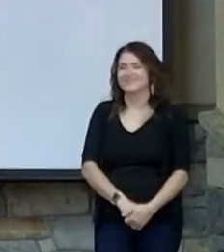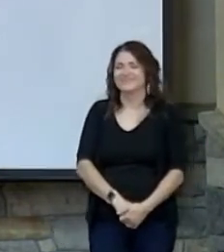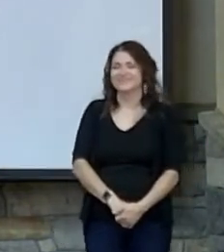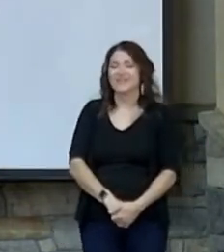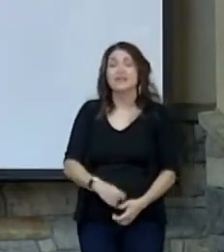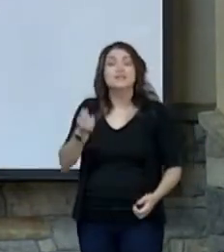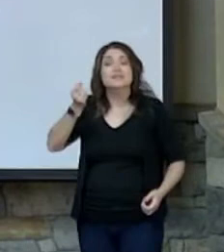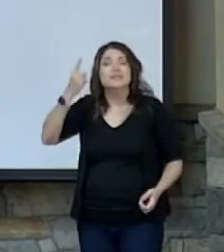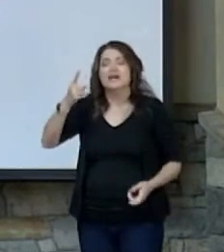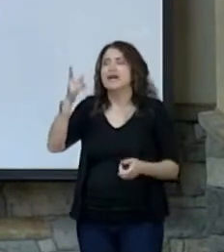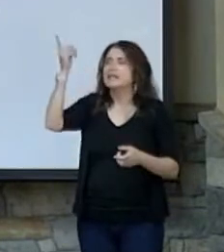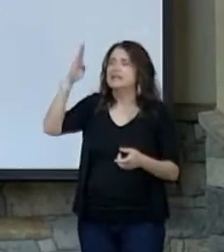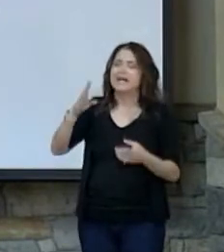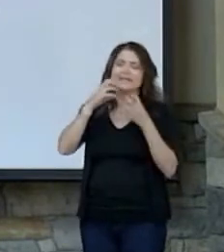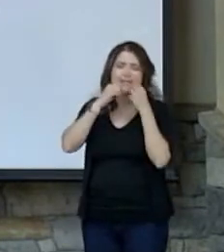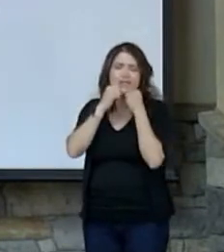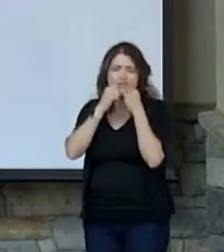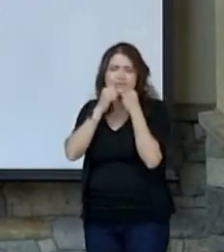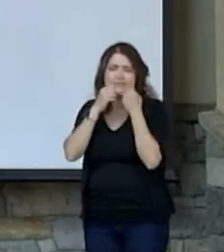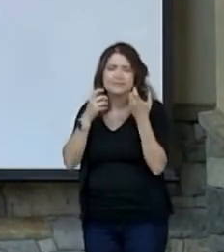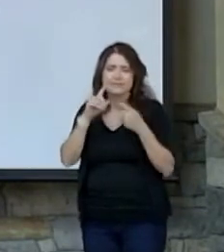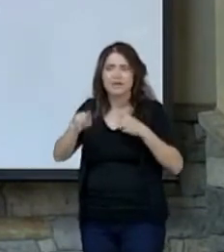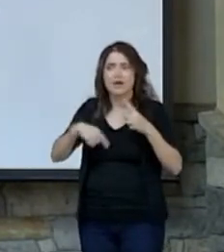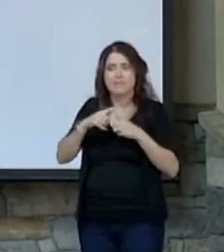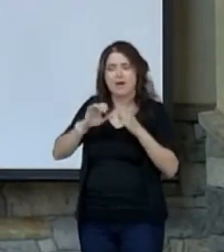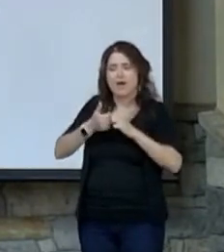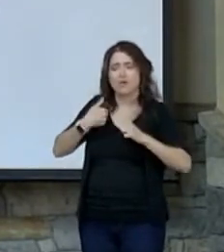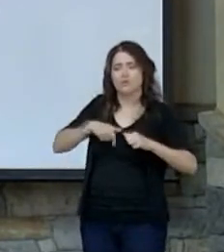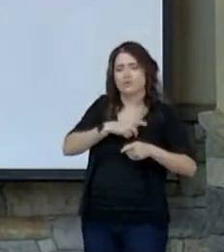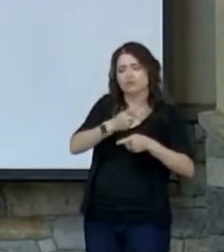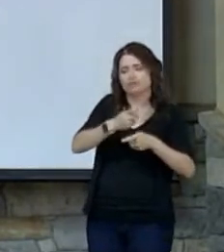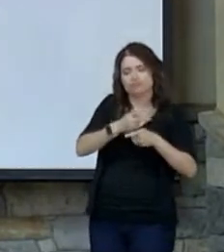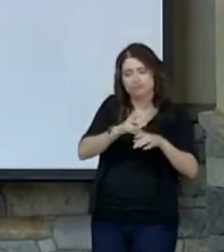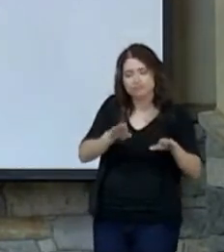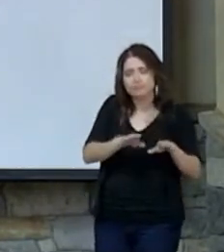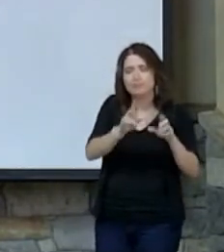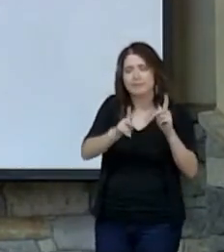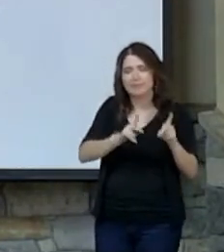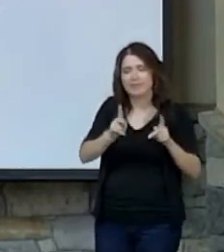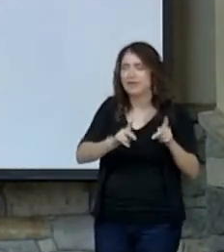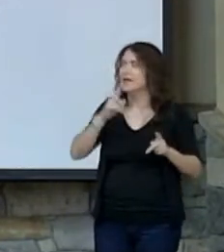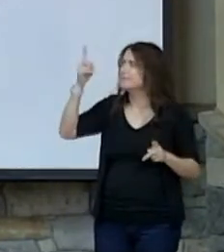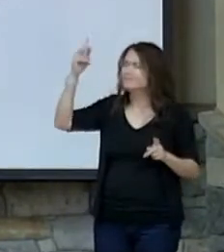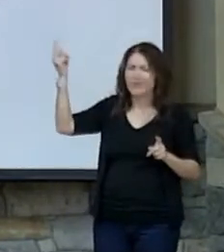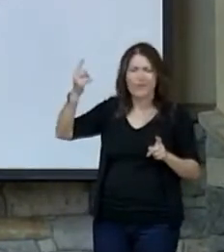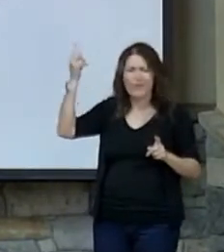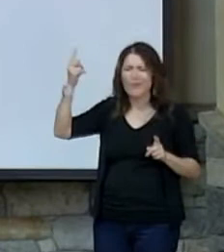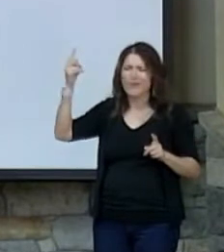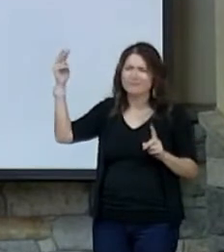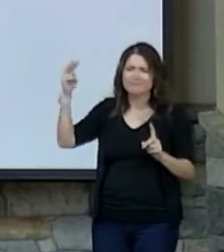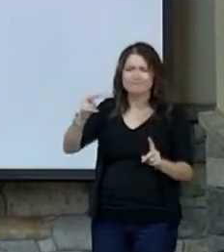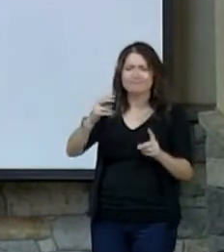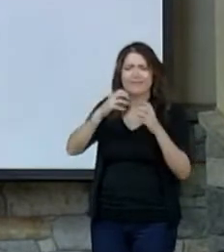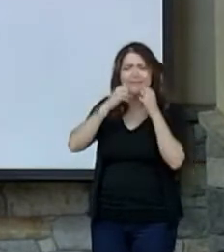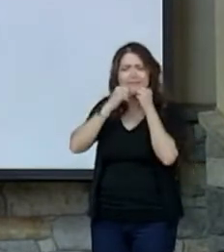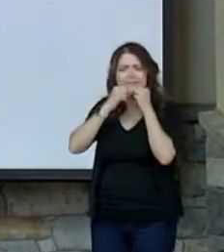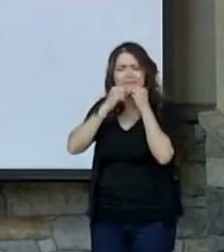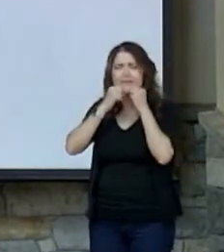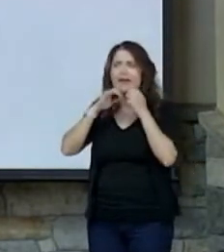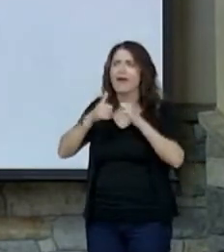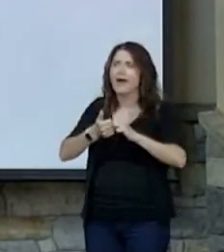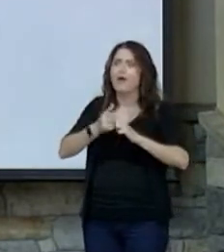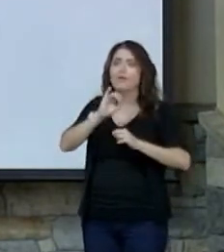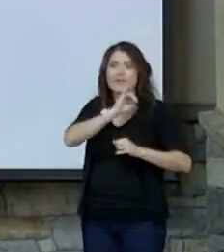You see, God cares about how we treat people. And he's always cared. He cared about how the